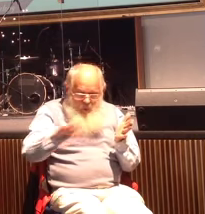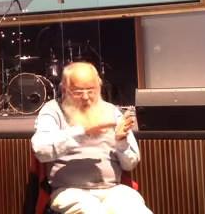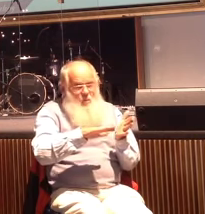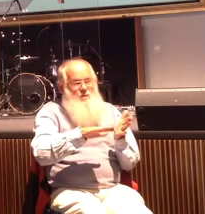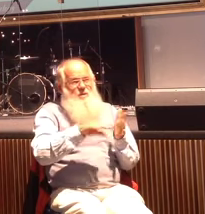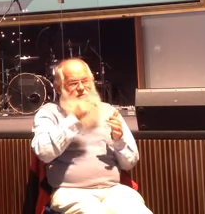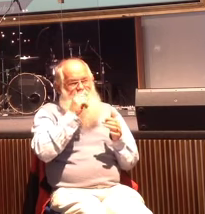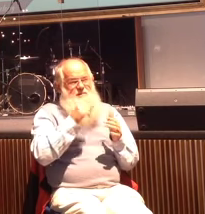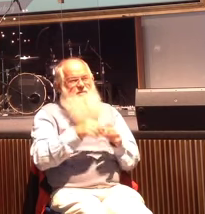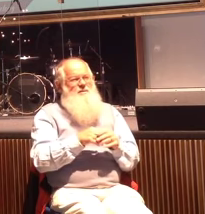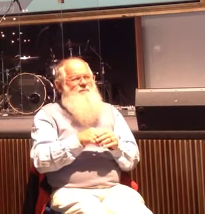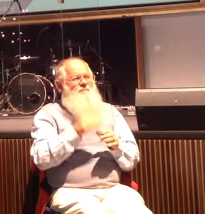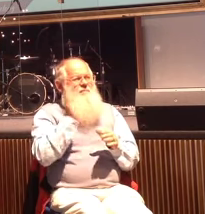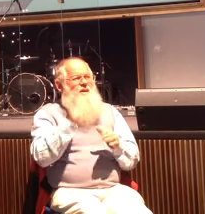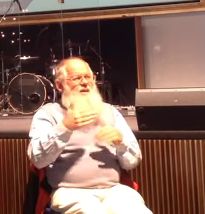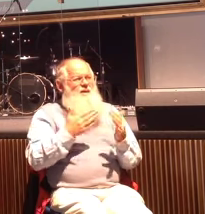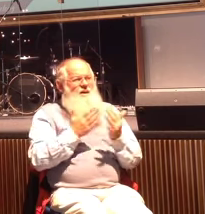He had gone through a storm